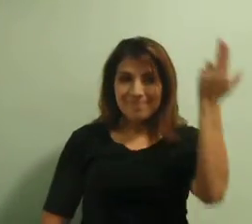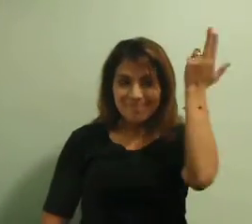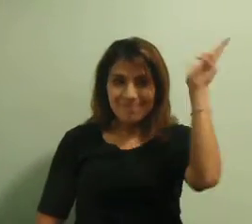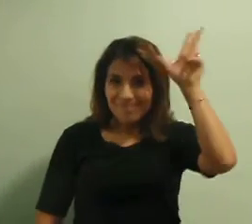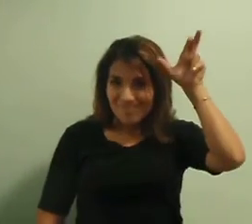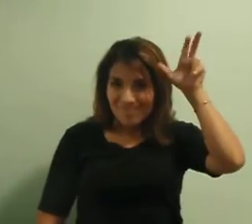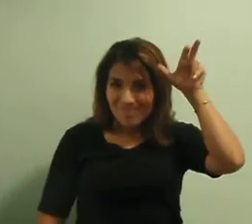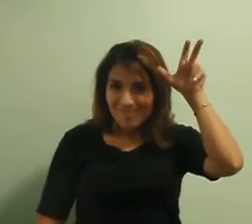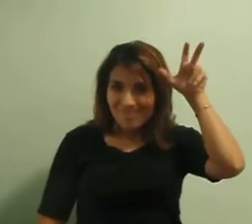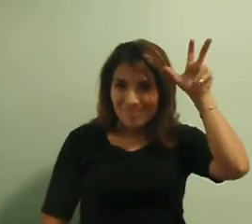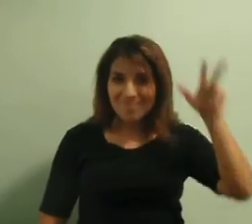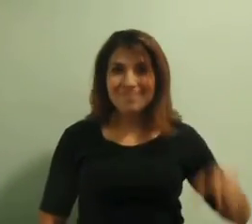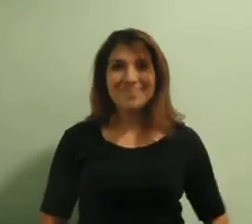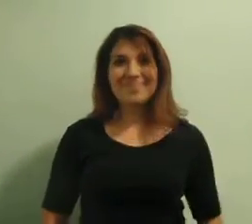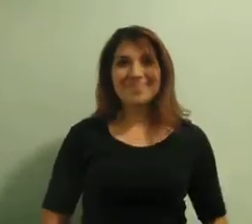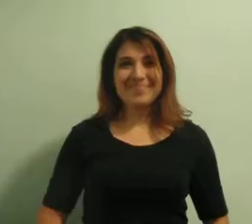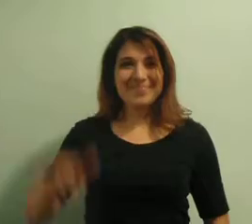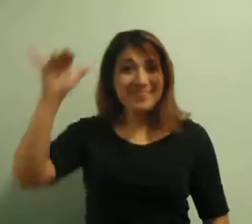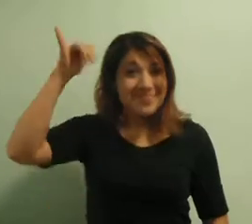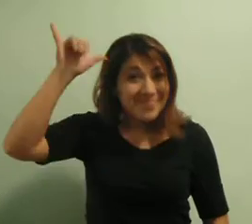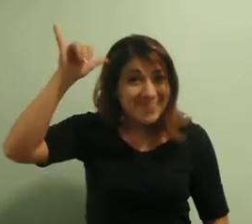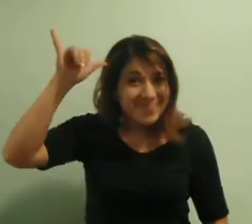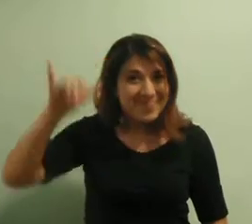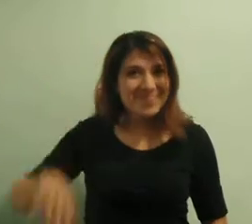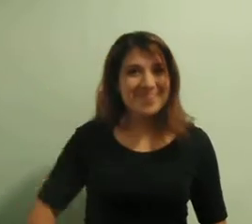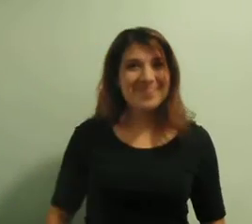horse, cow.